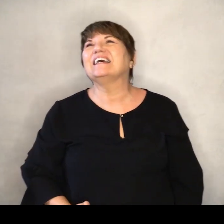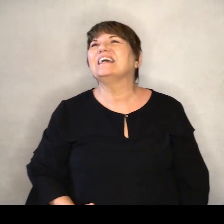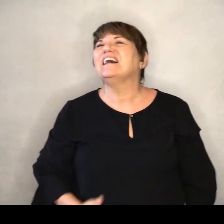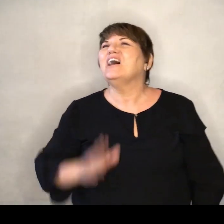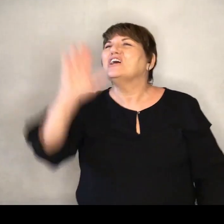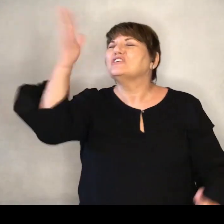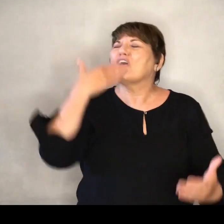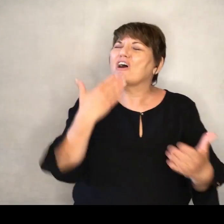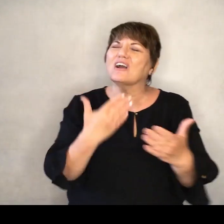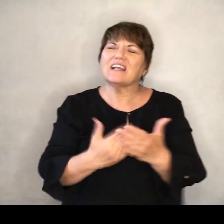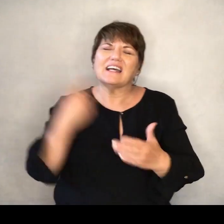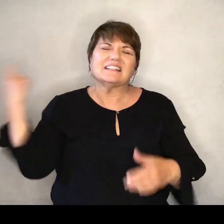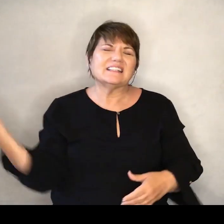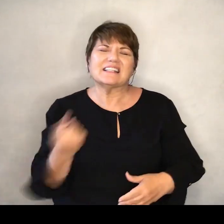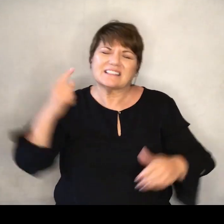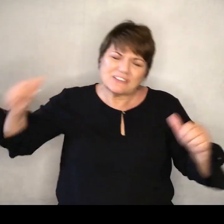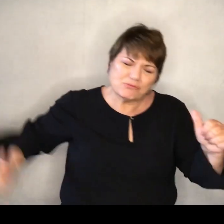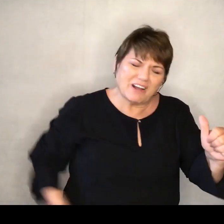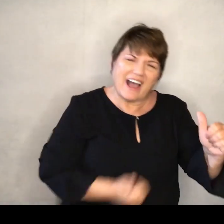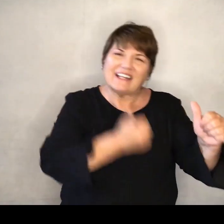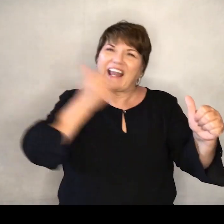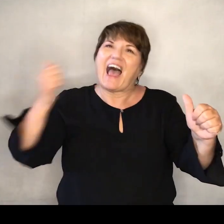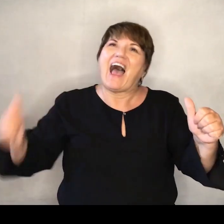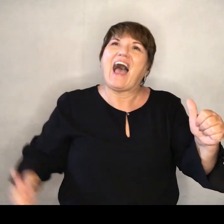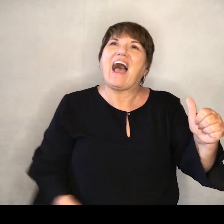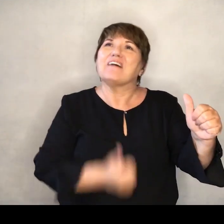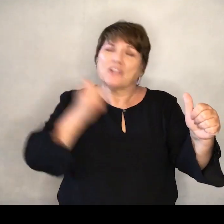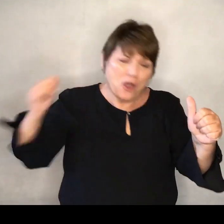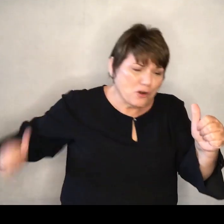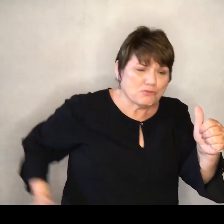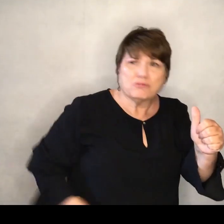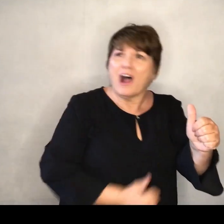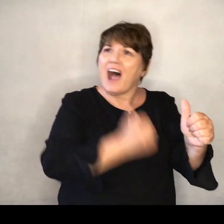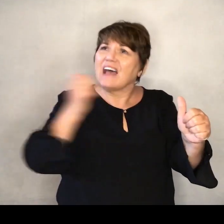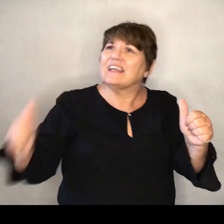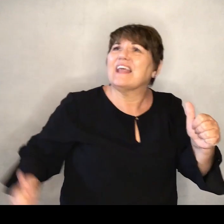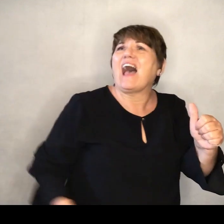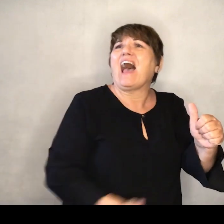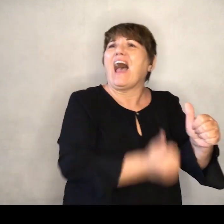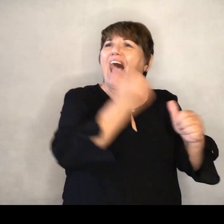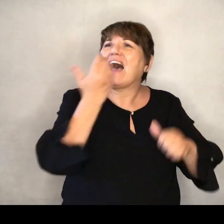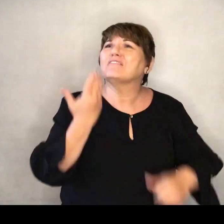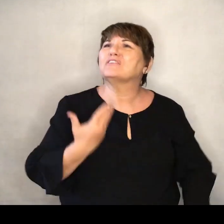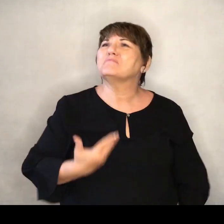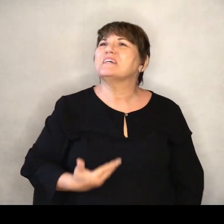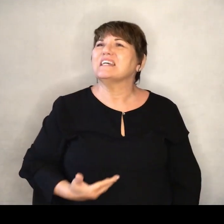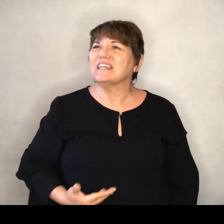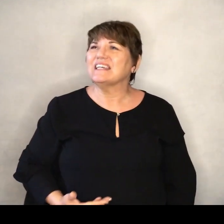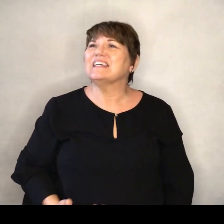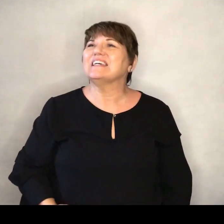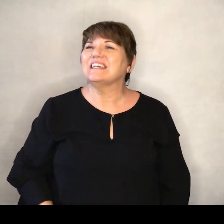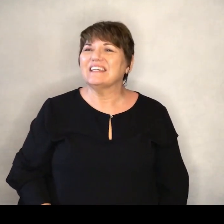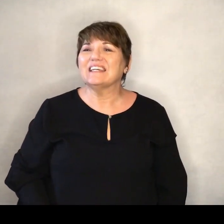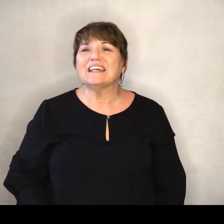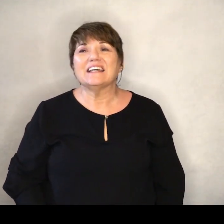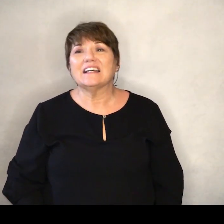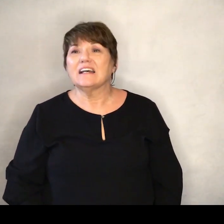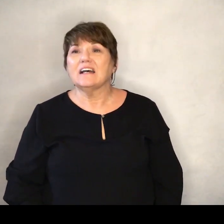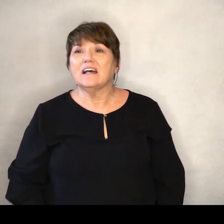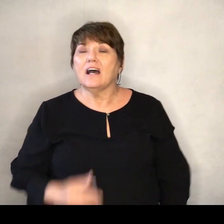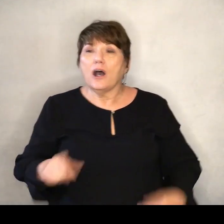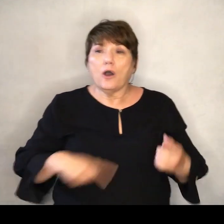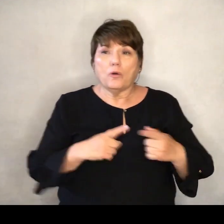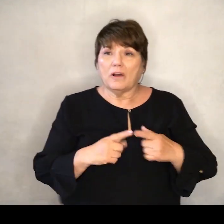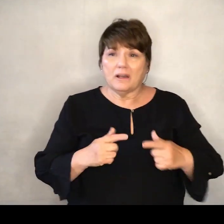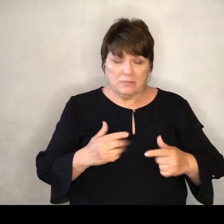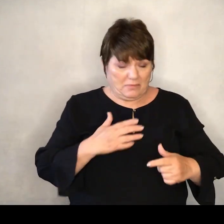Your goodness is running after, running after me When my